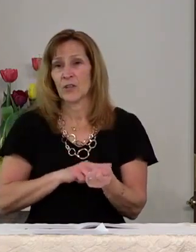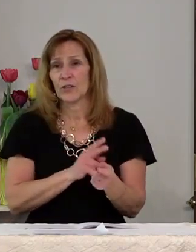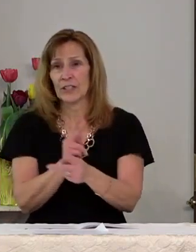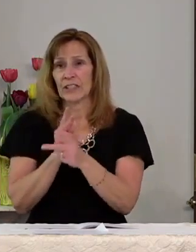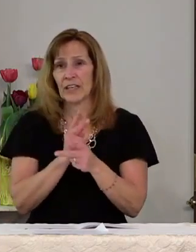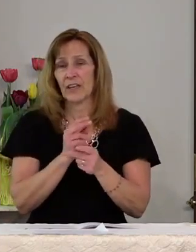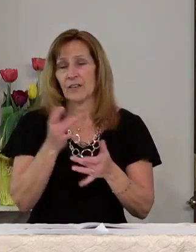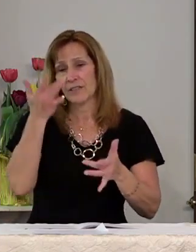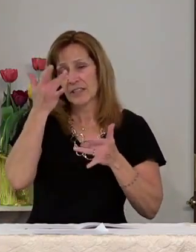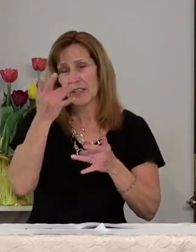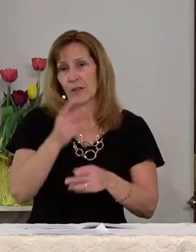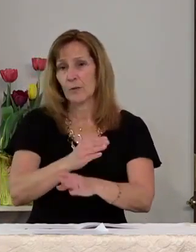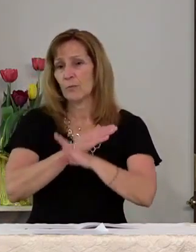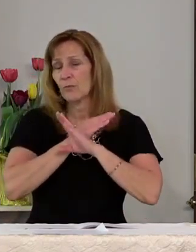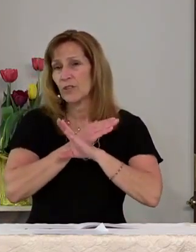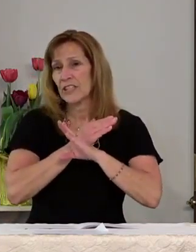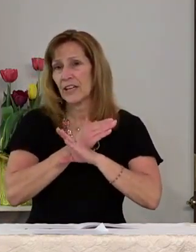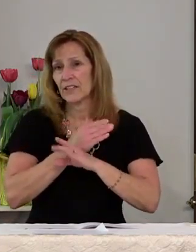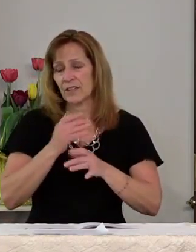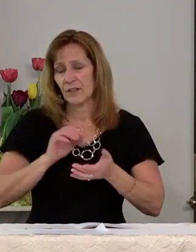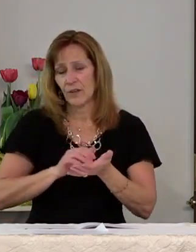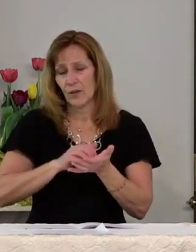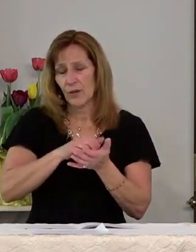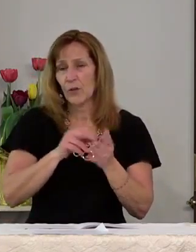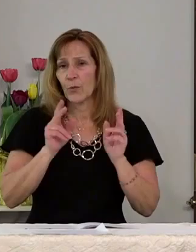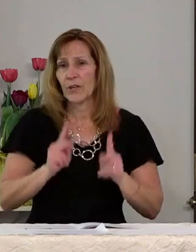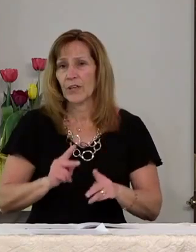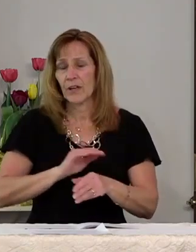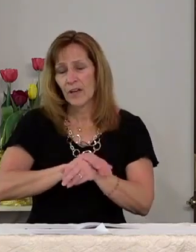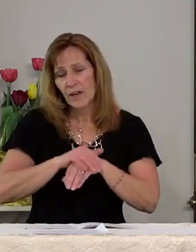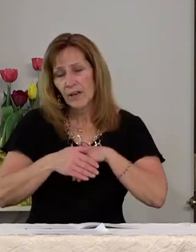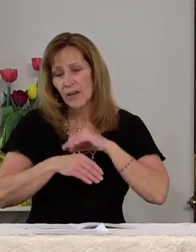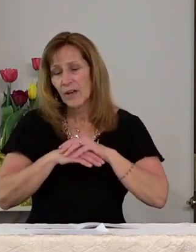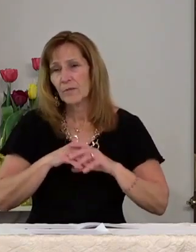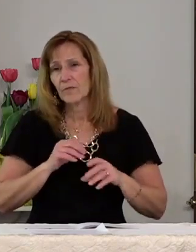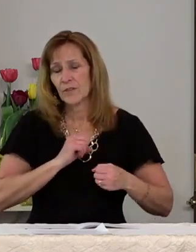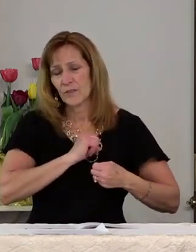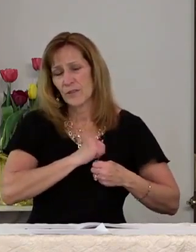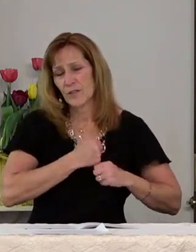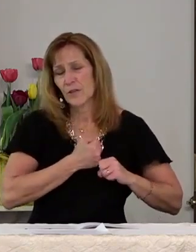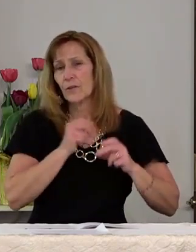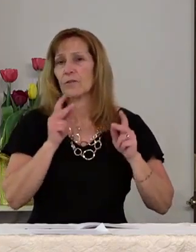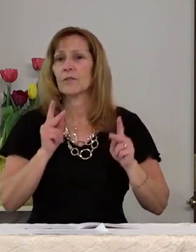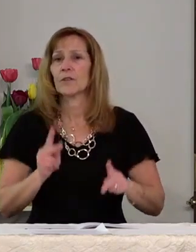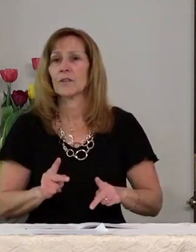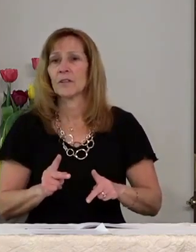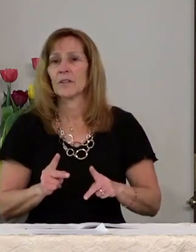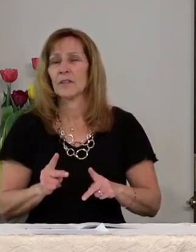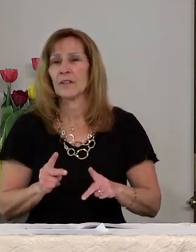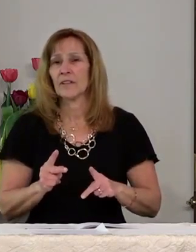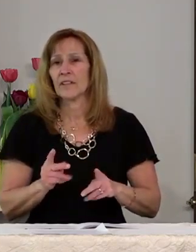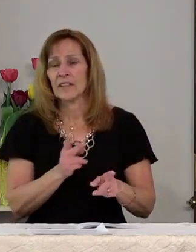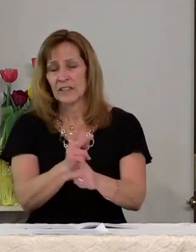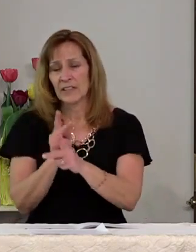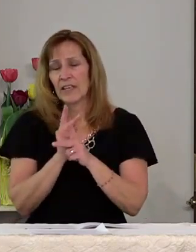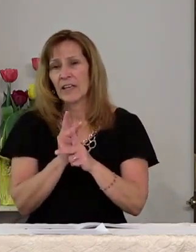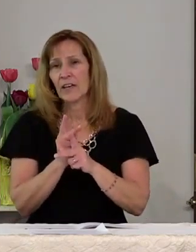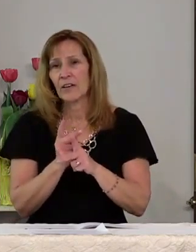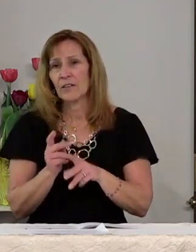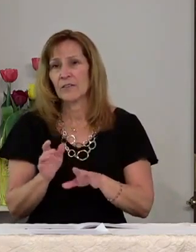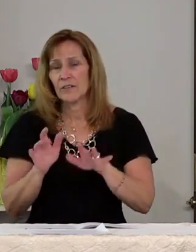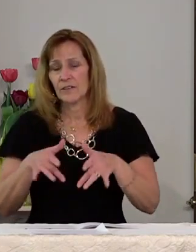protect the weak comfort the sorrowful attend the dying